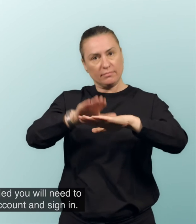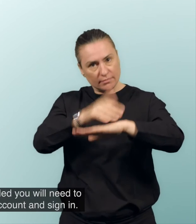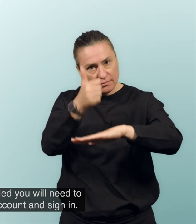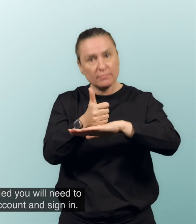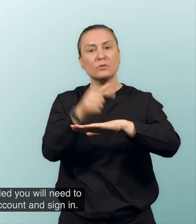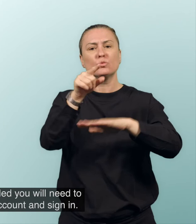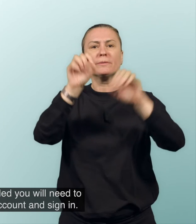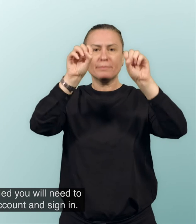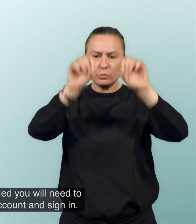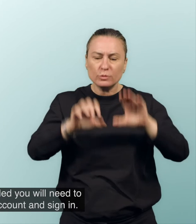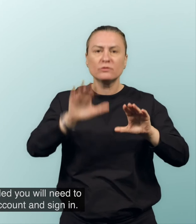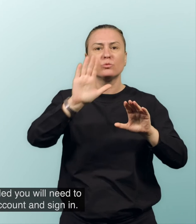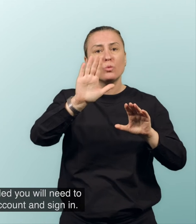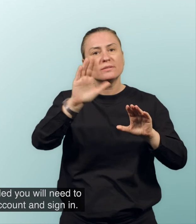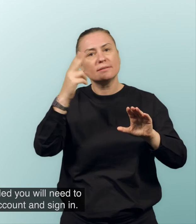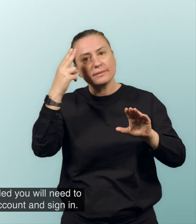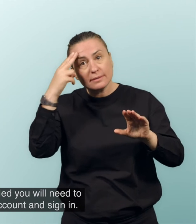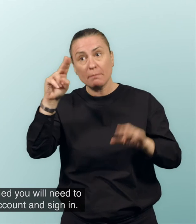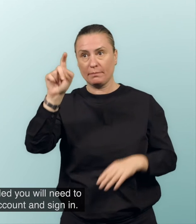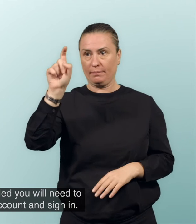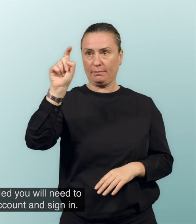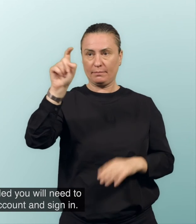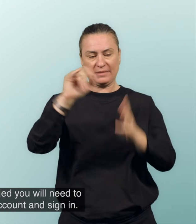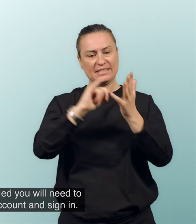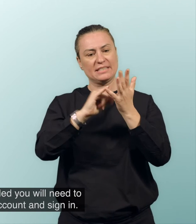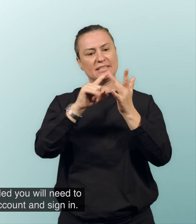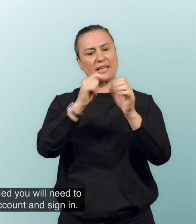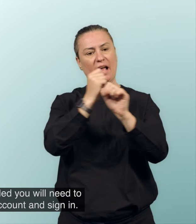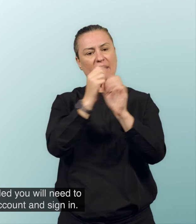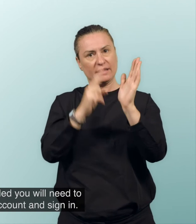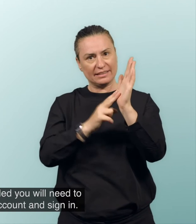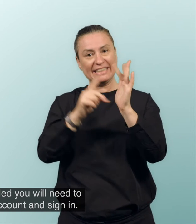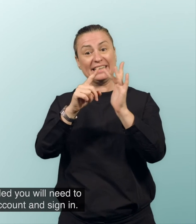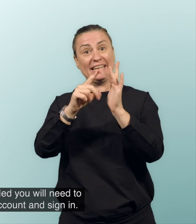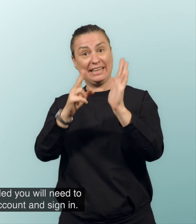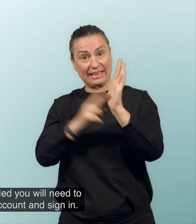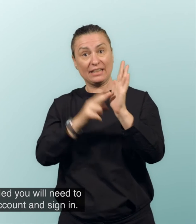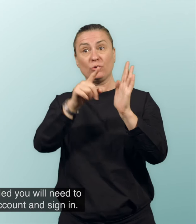Once Skype is installed, you will need to set up your Skype account and sign in.